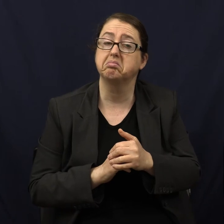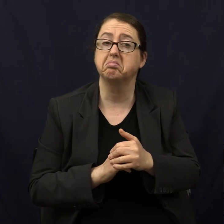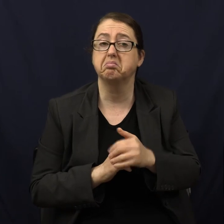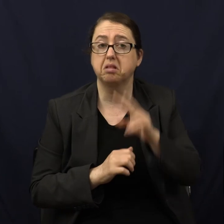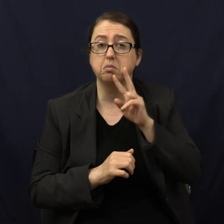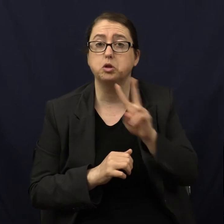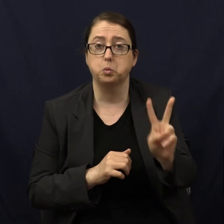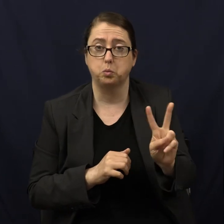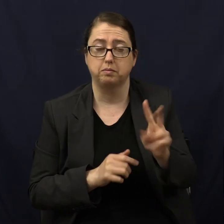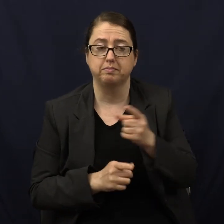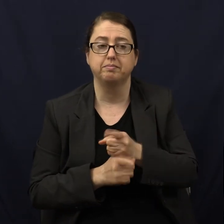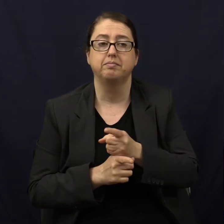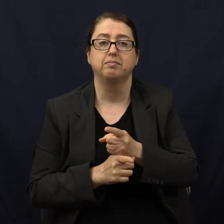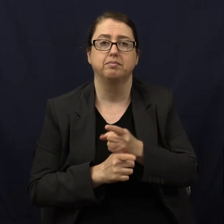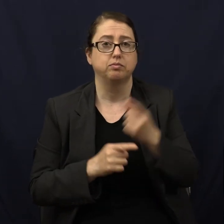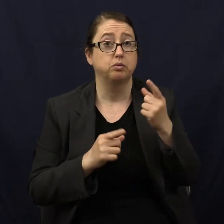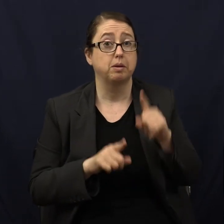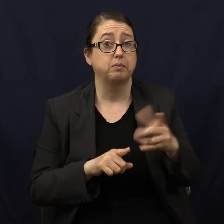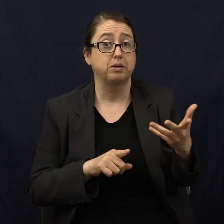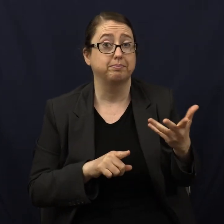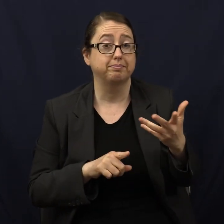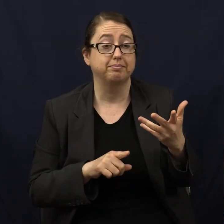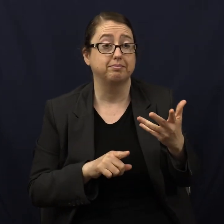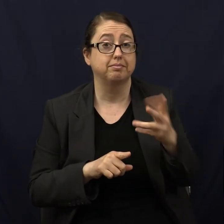That's about two. That's right. What happens then?